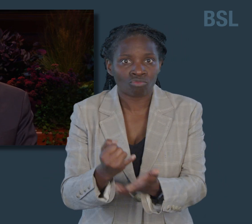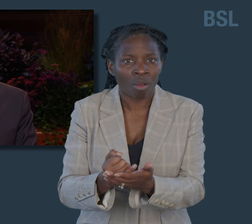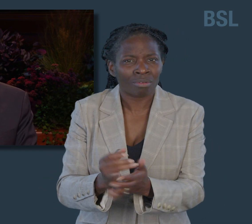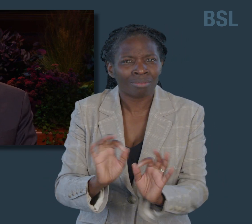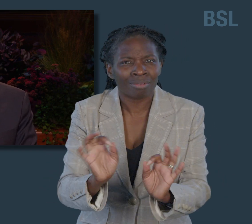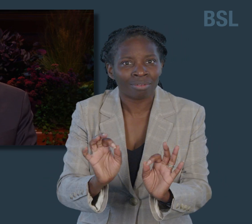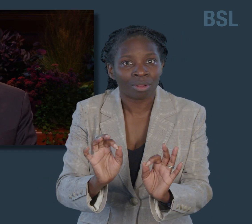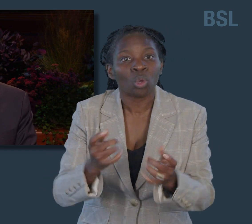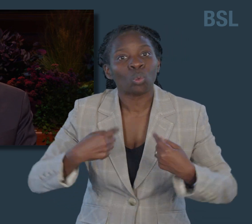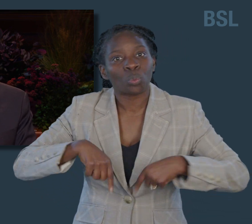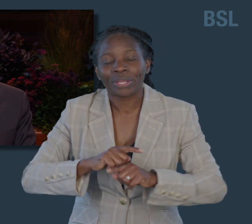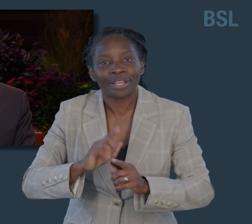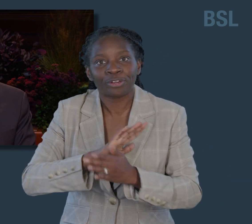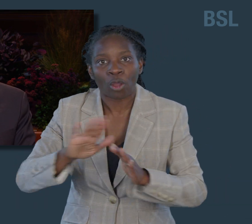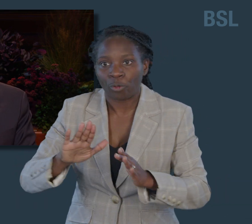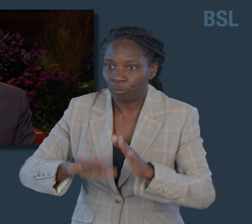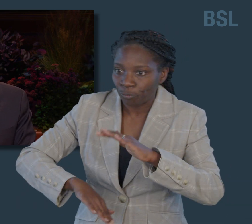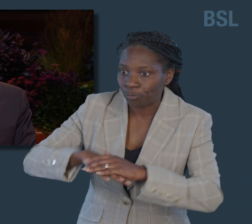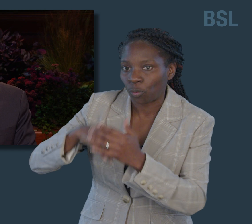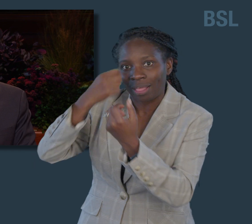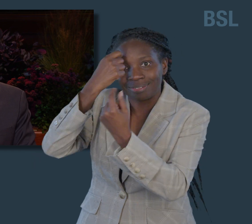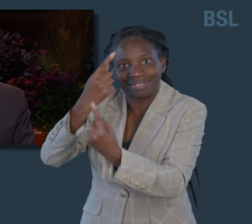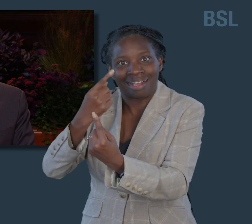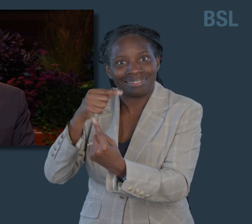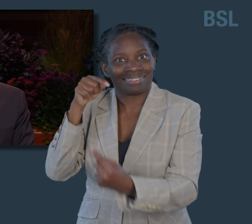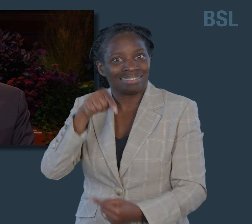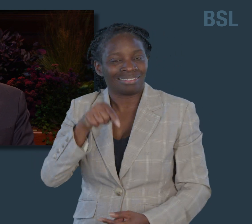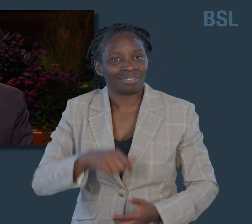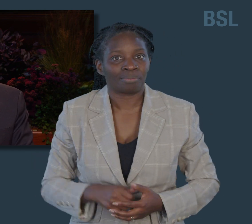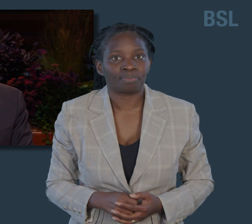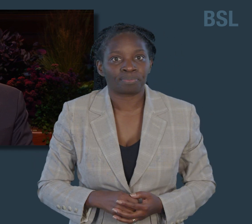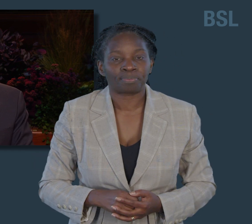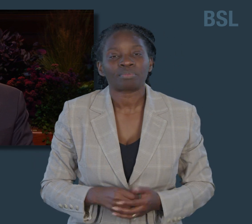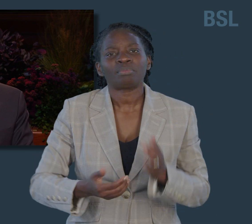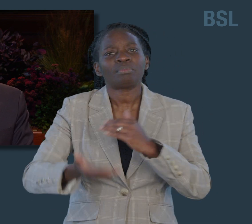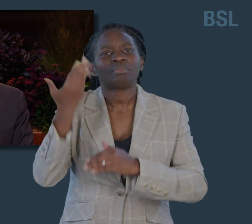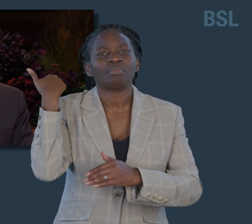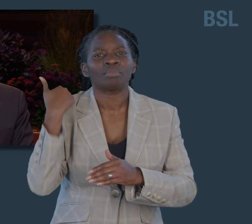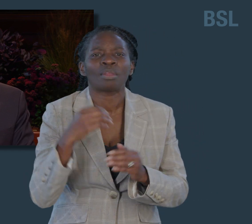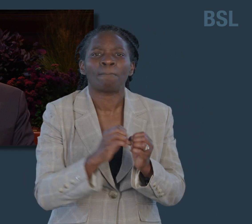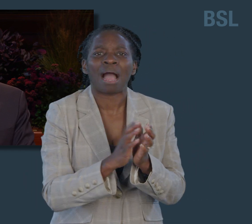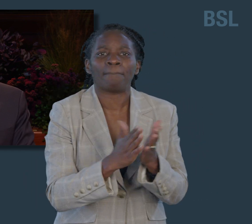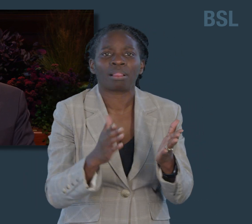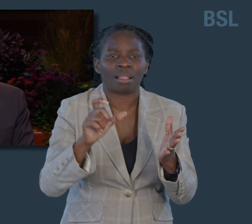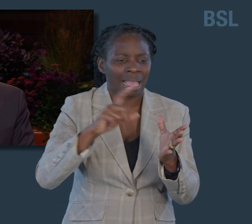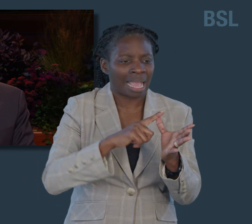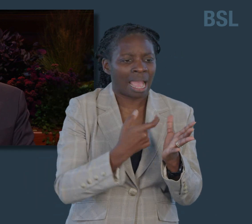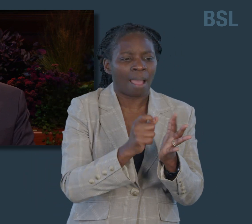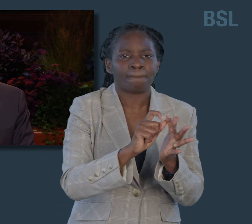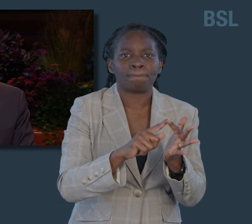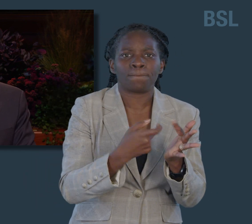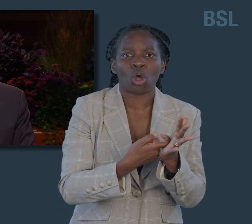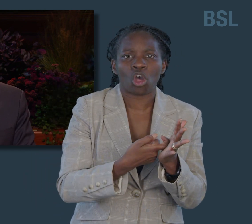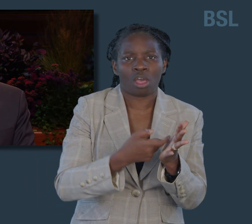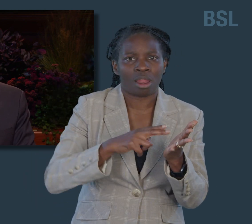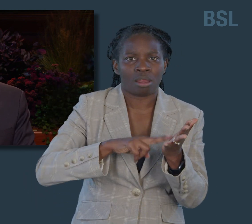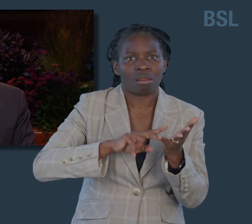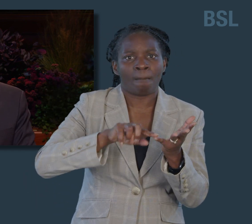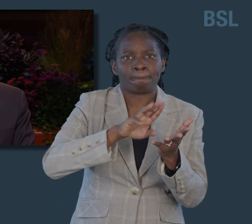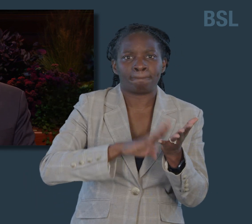understand it. In Capernaum, the Savior taught about His identity and mission. Many found His words difficult to